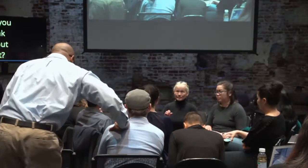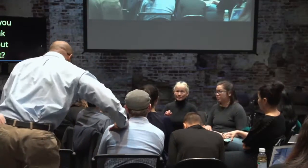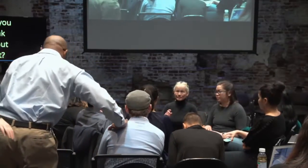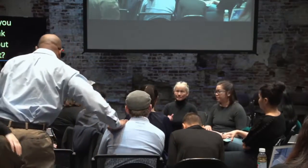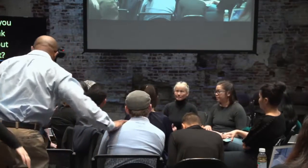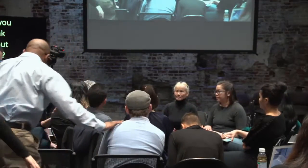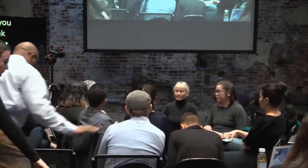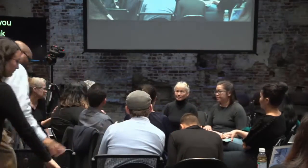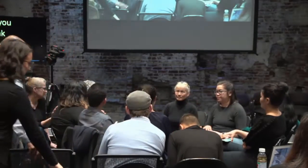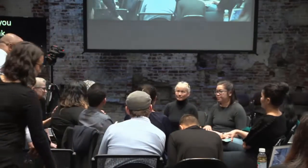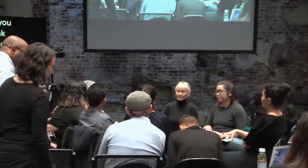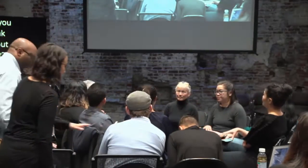Let's...